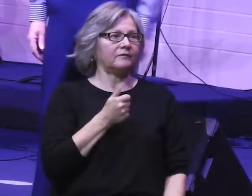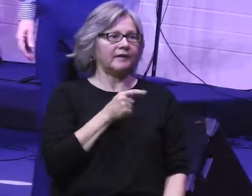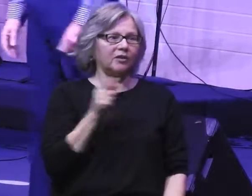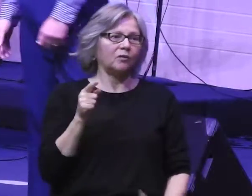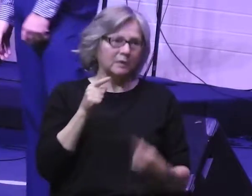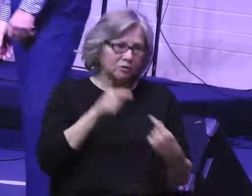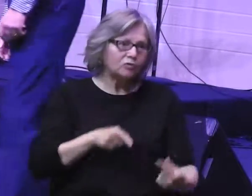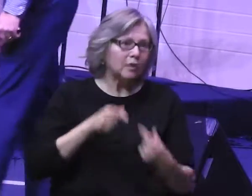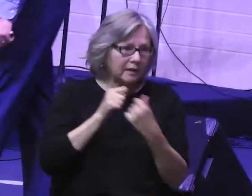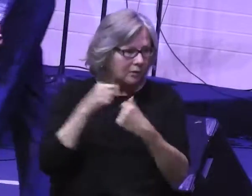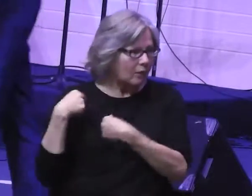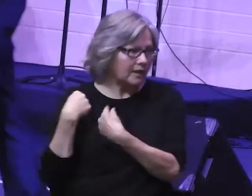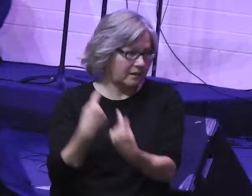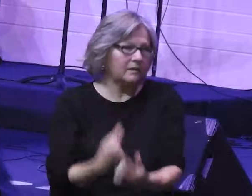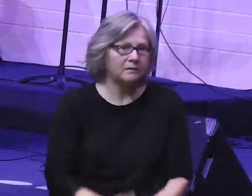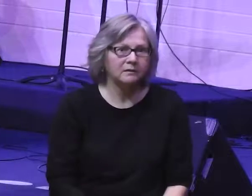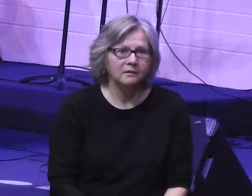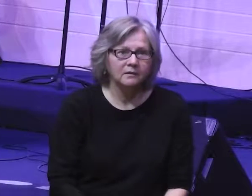struggling with.